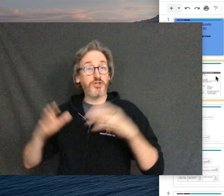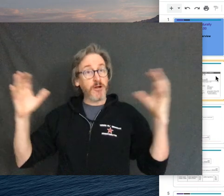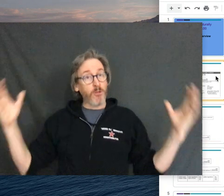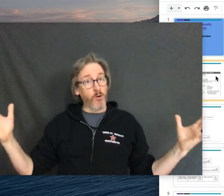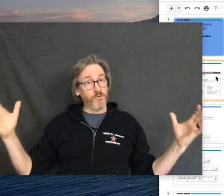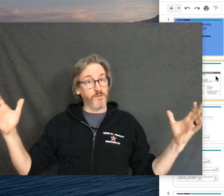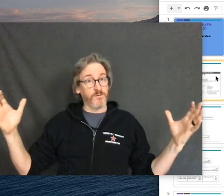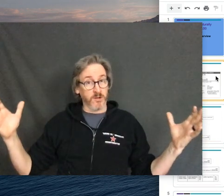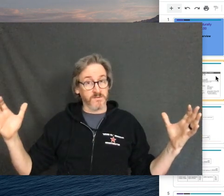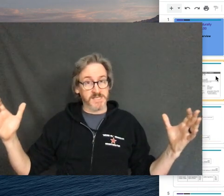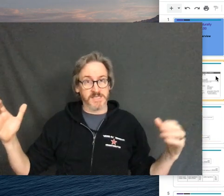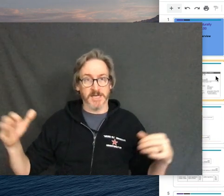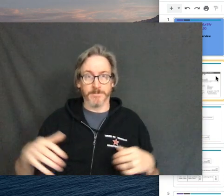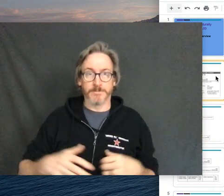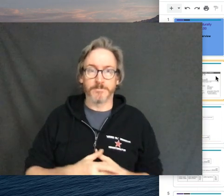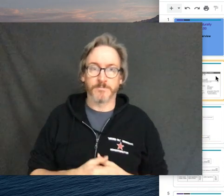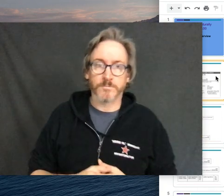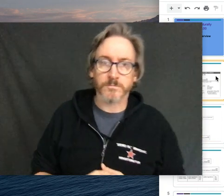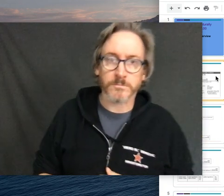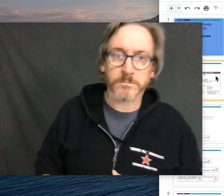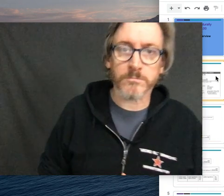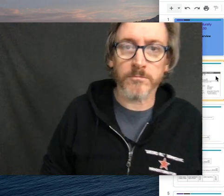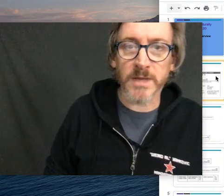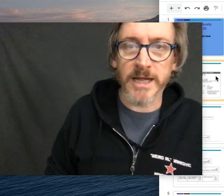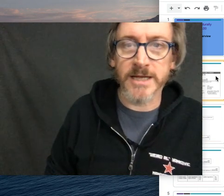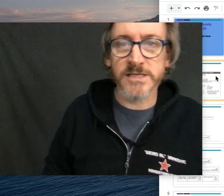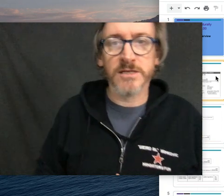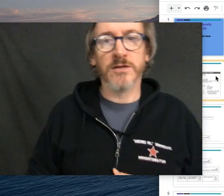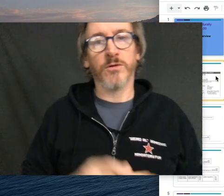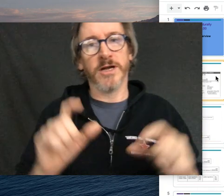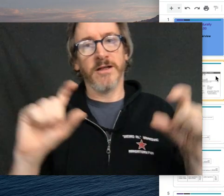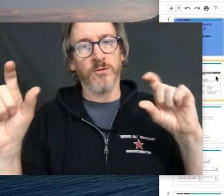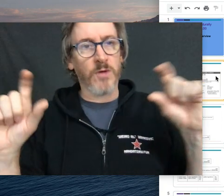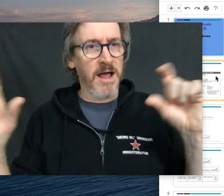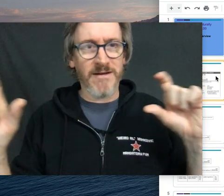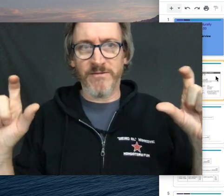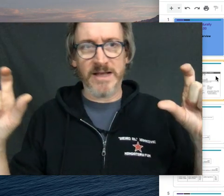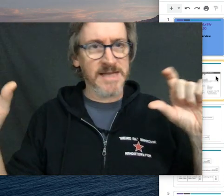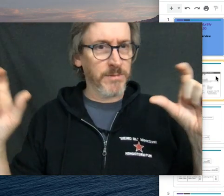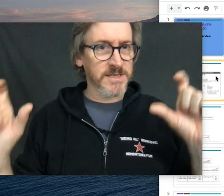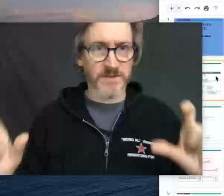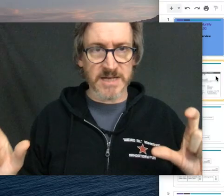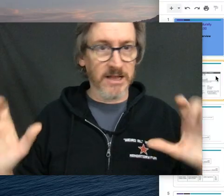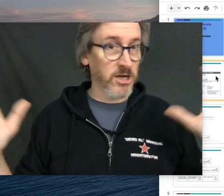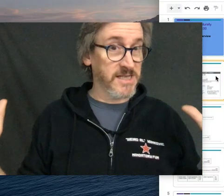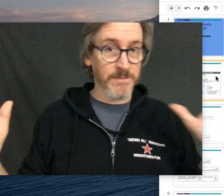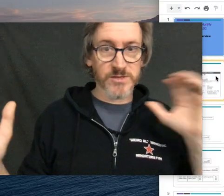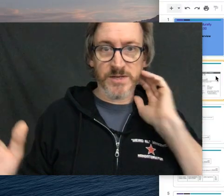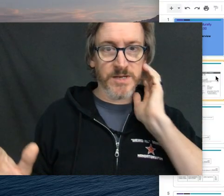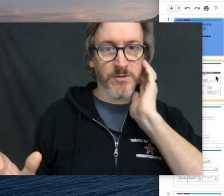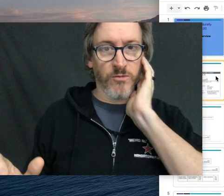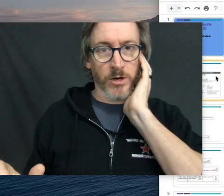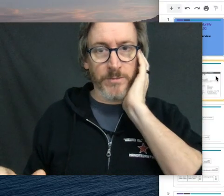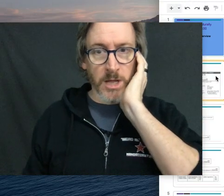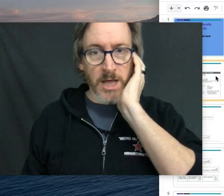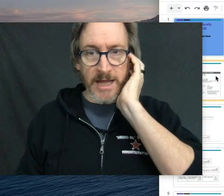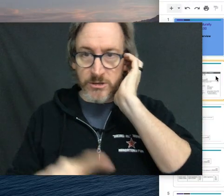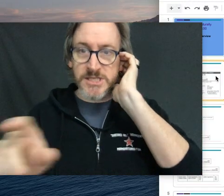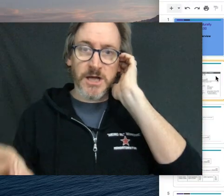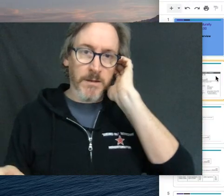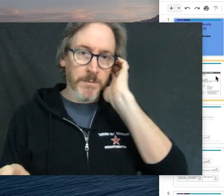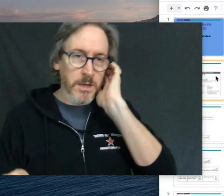The general overview of all of 16 is we're going to I'll have examples of the dialogue same as we did before.